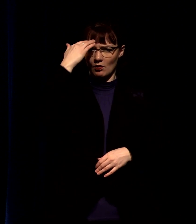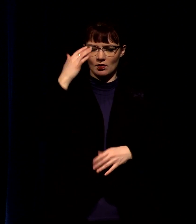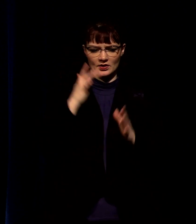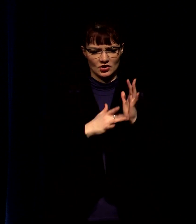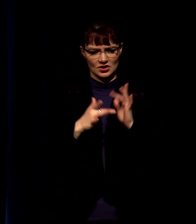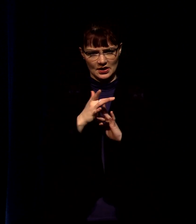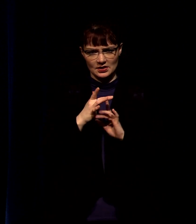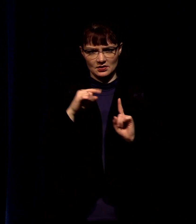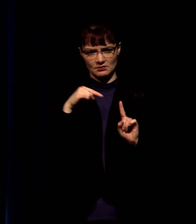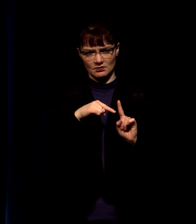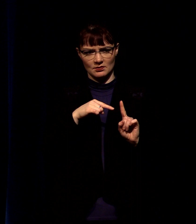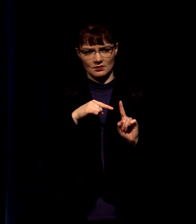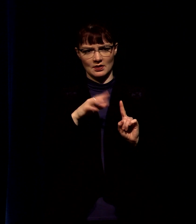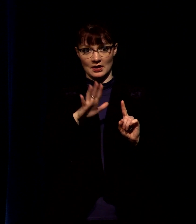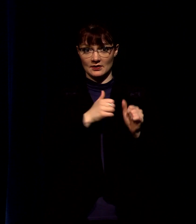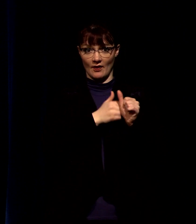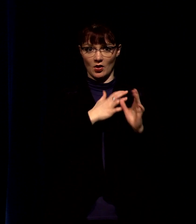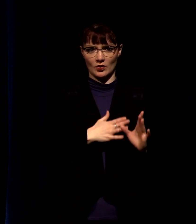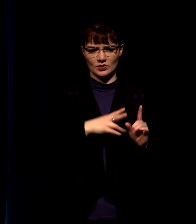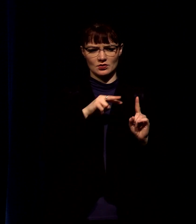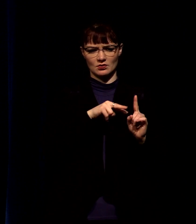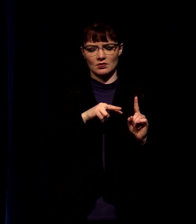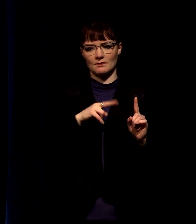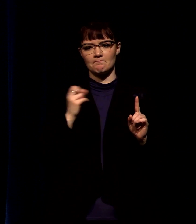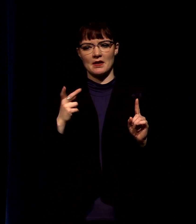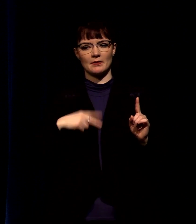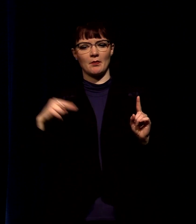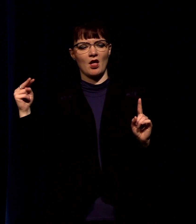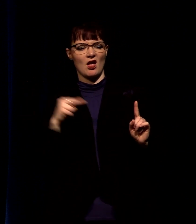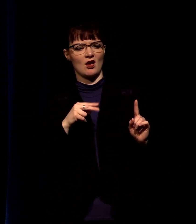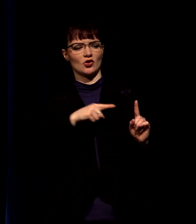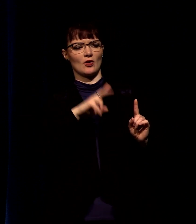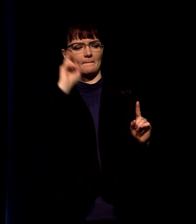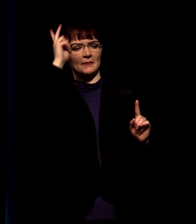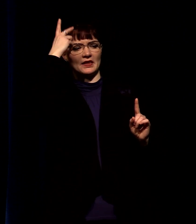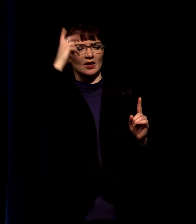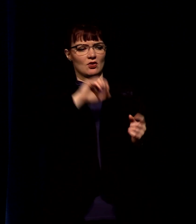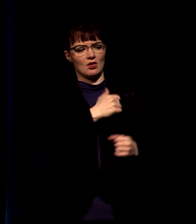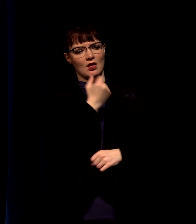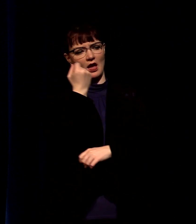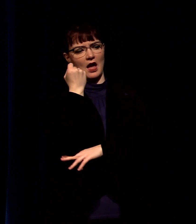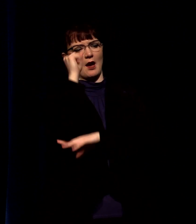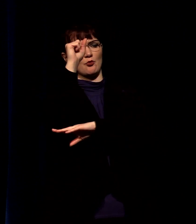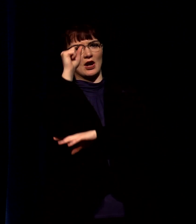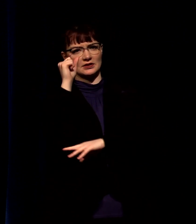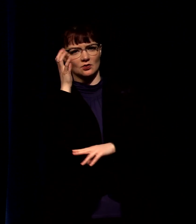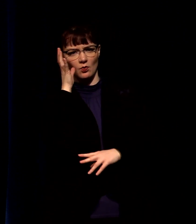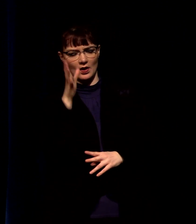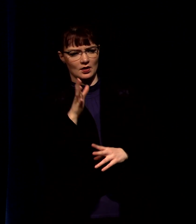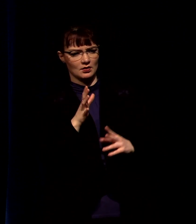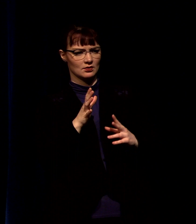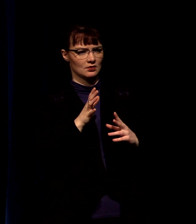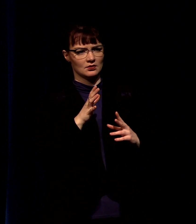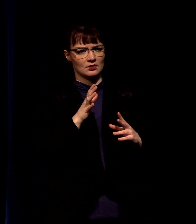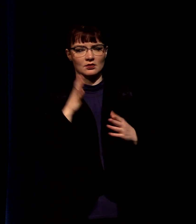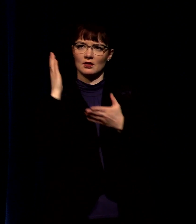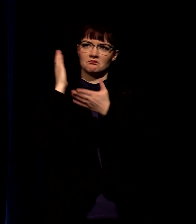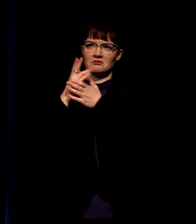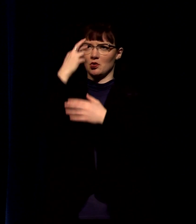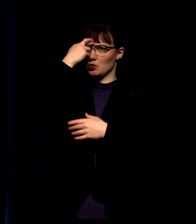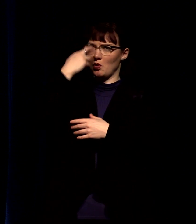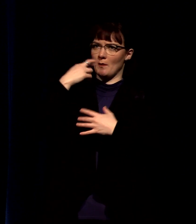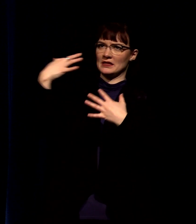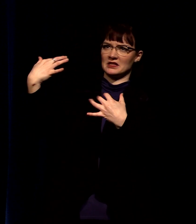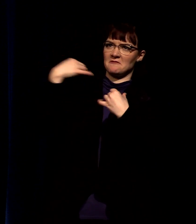by people as being part of a political uprising that's going to start a revolution that's going to end the occupation that's going to